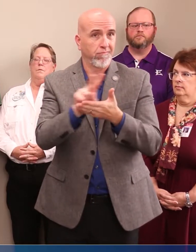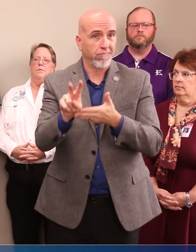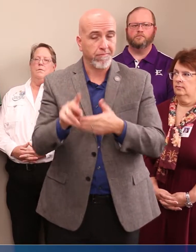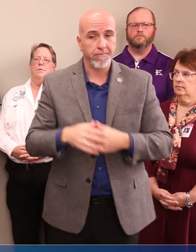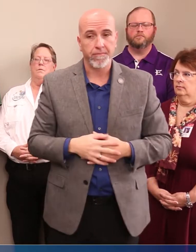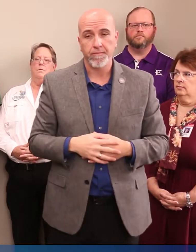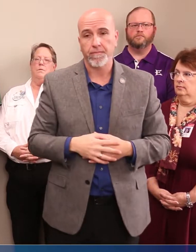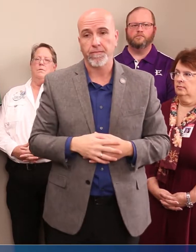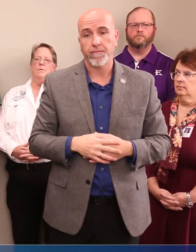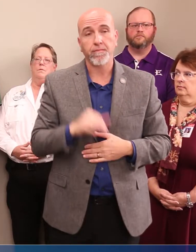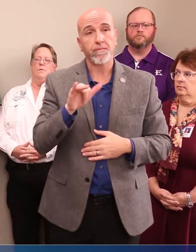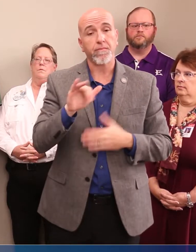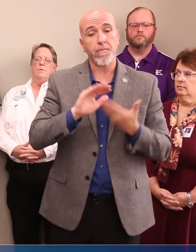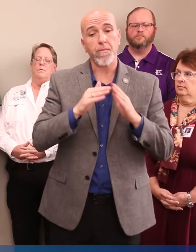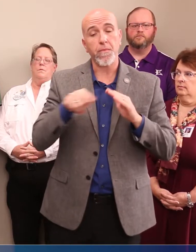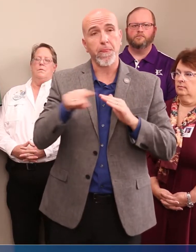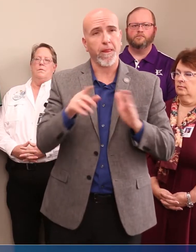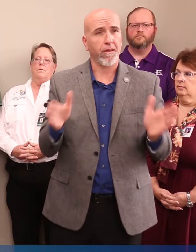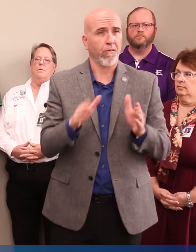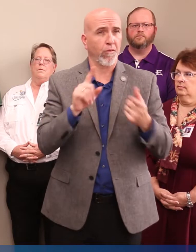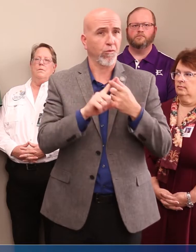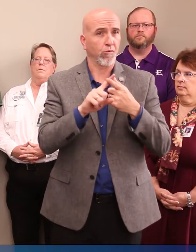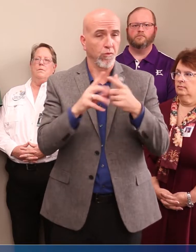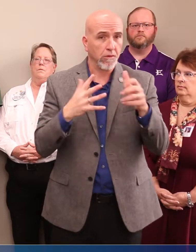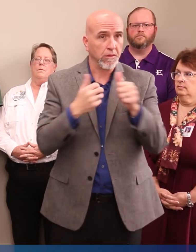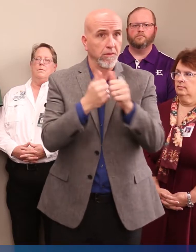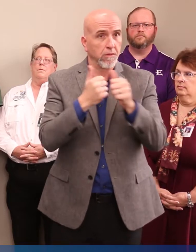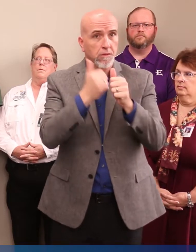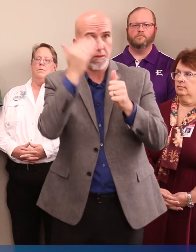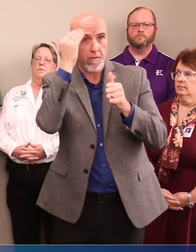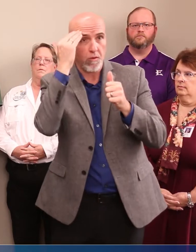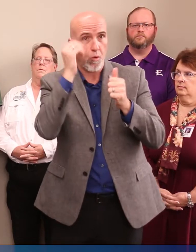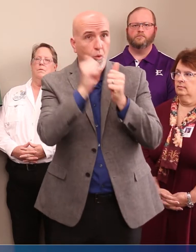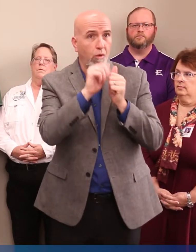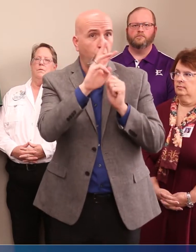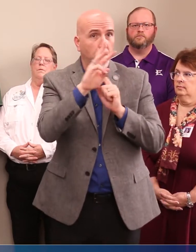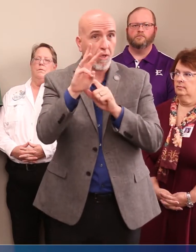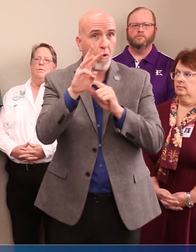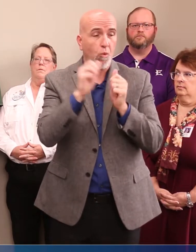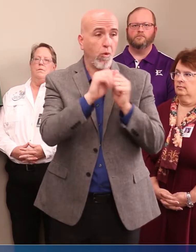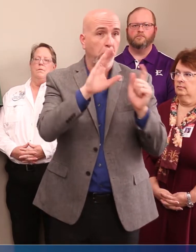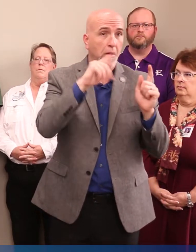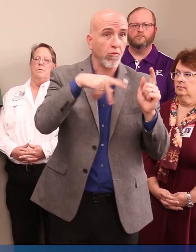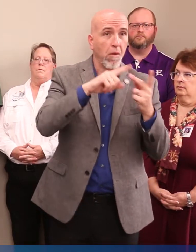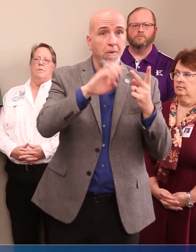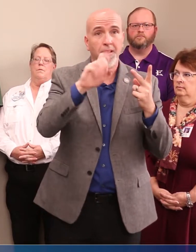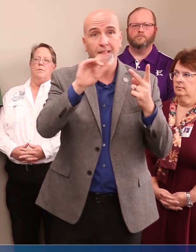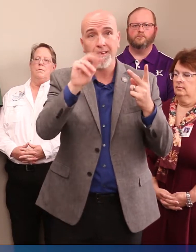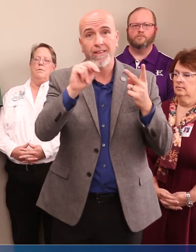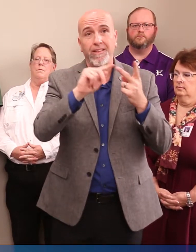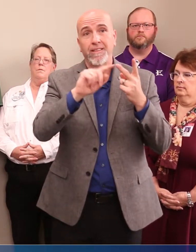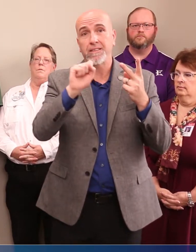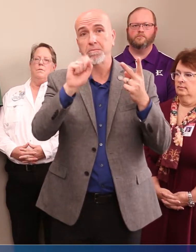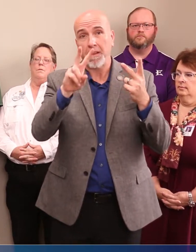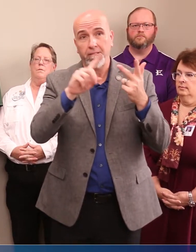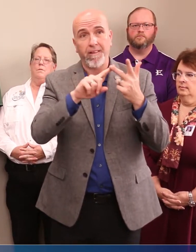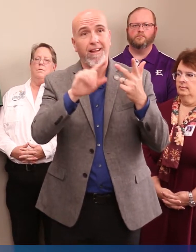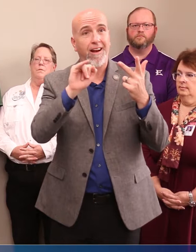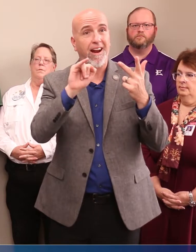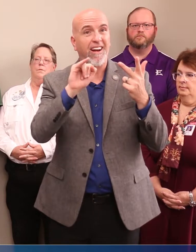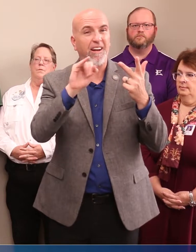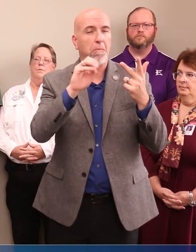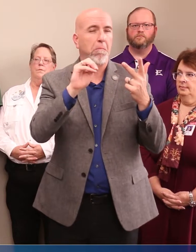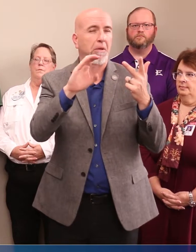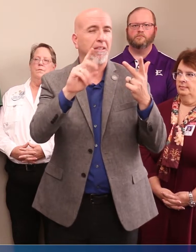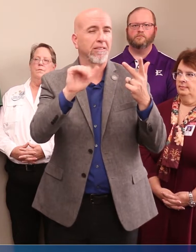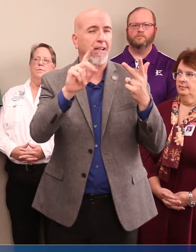The community is encouraged to stay up to date using the website of Bastrop, Elgin, McDade, and Smithfield ISDs, as